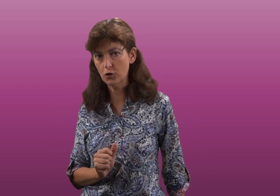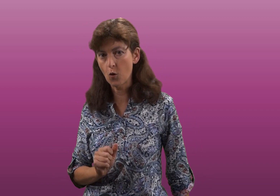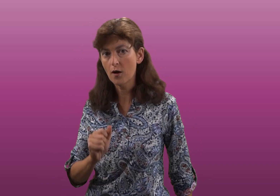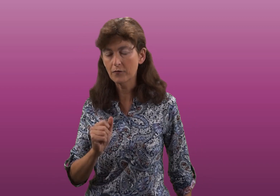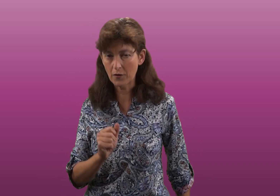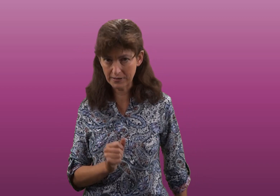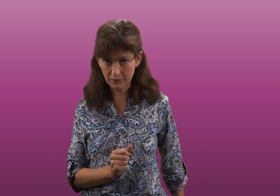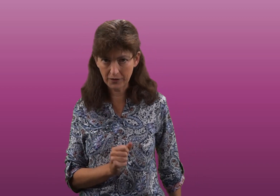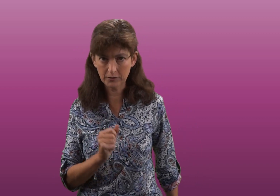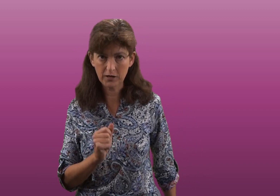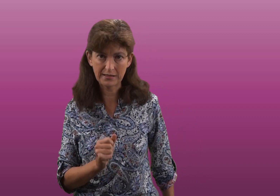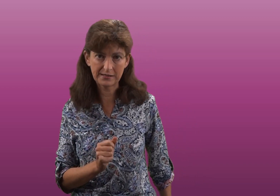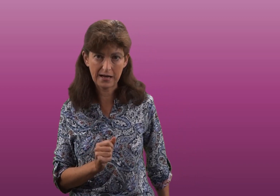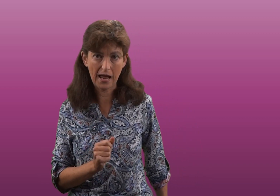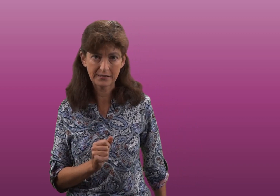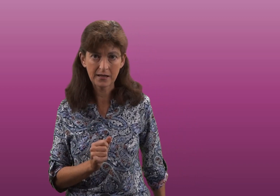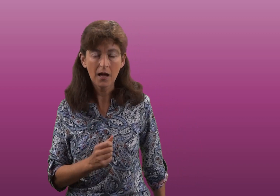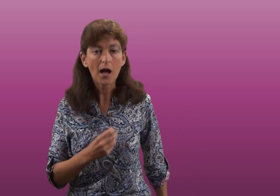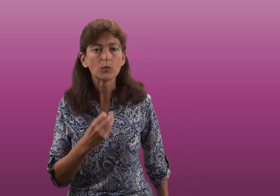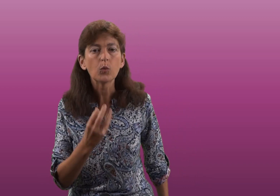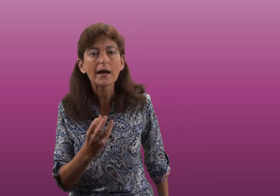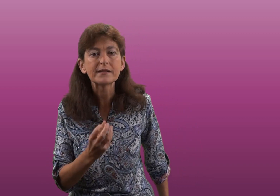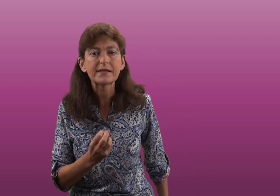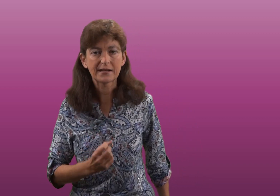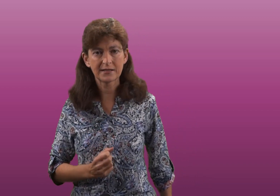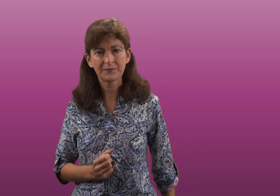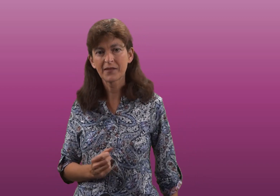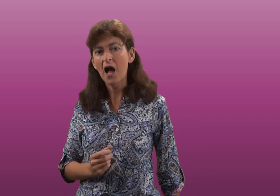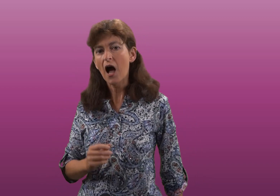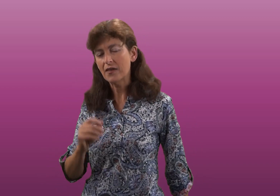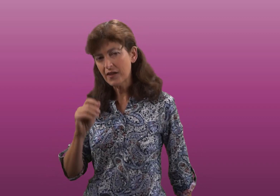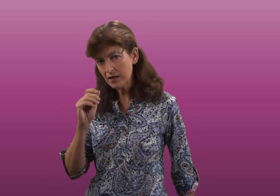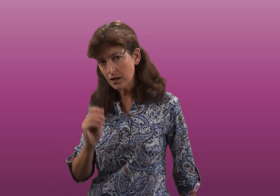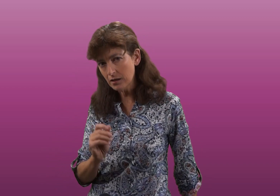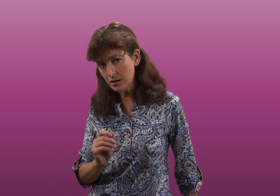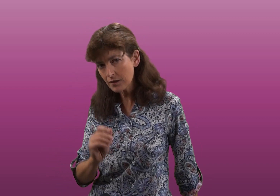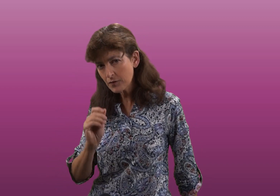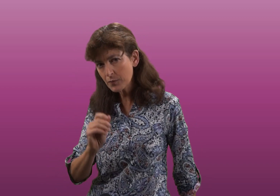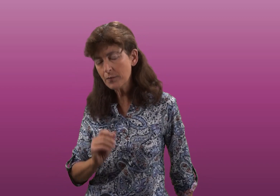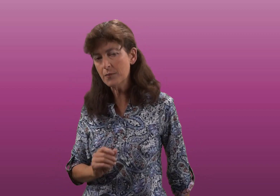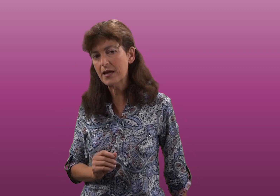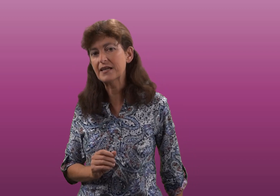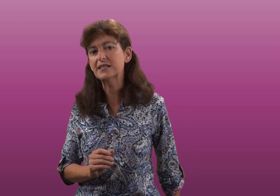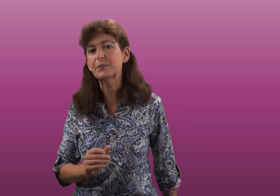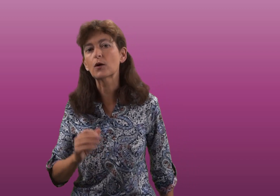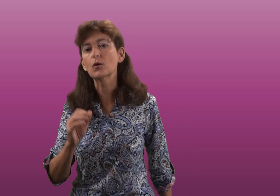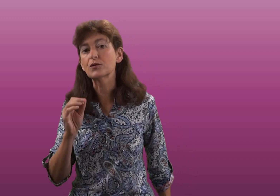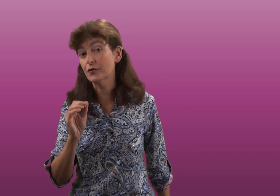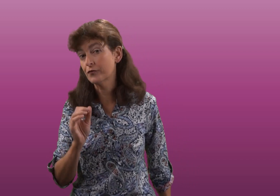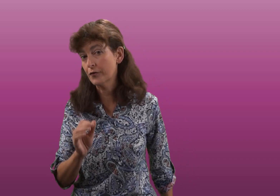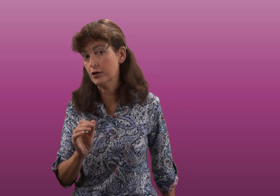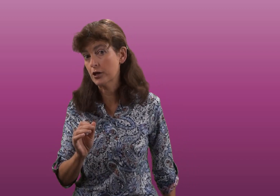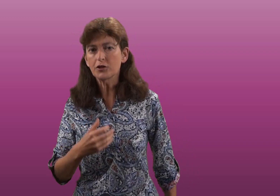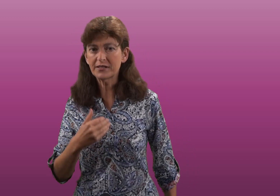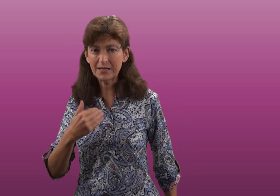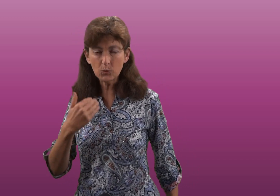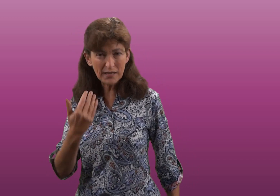law very difficult to understand. And why is that? I think a lot of the problem is because of friction. You see, we